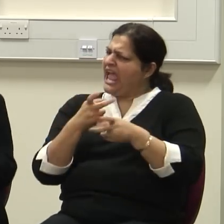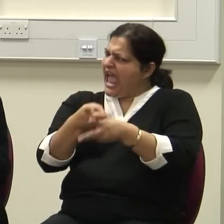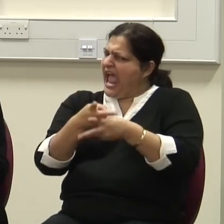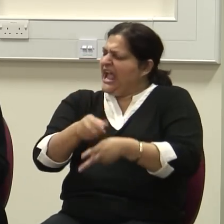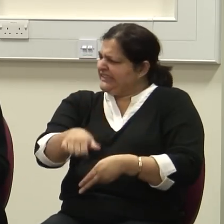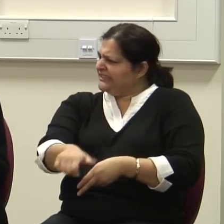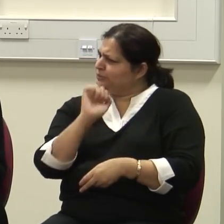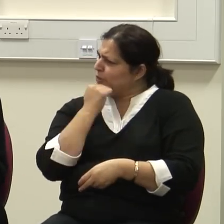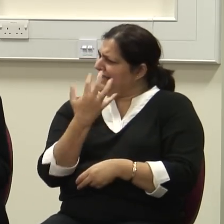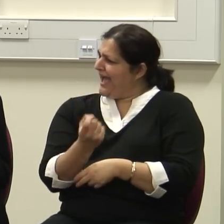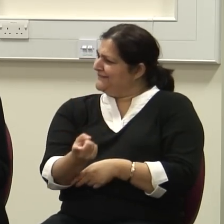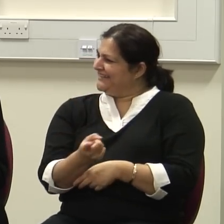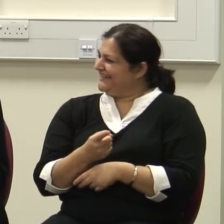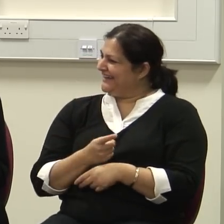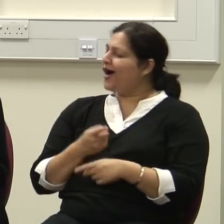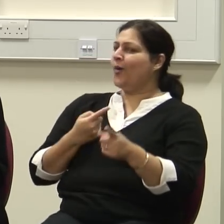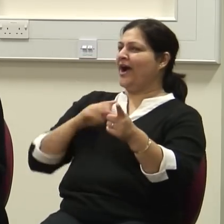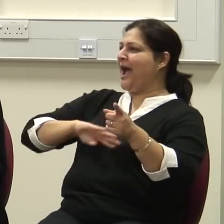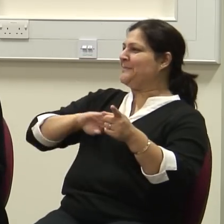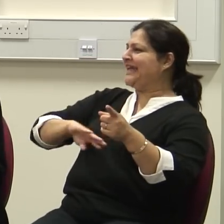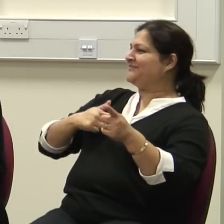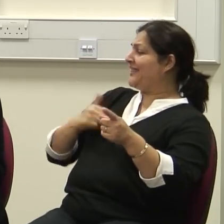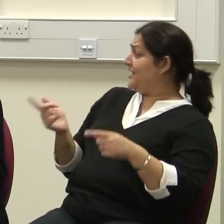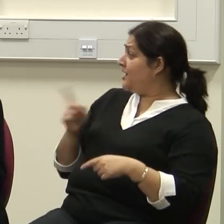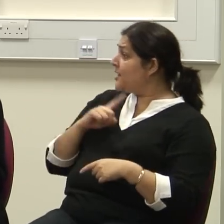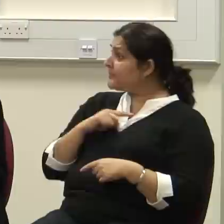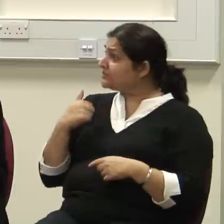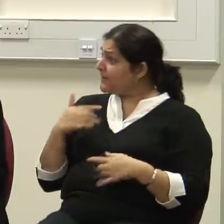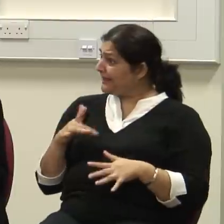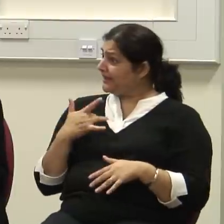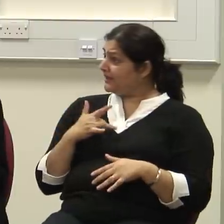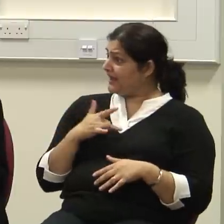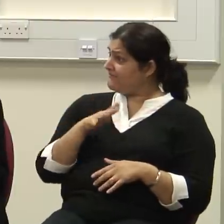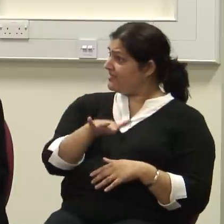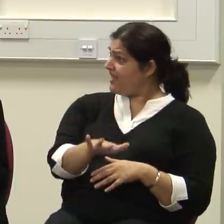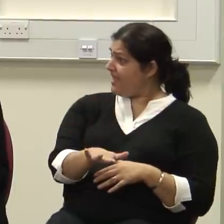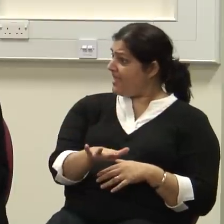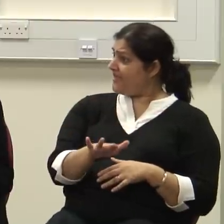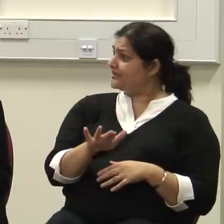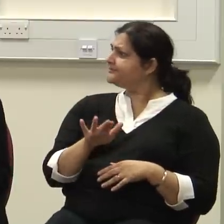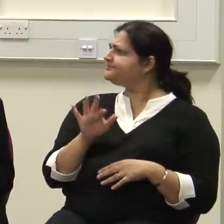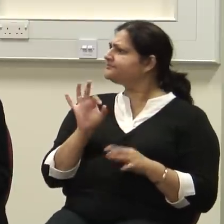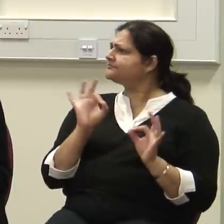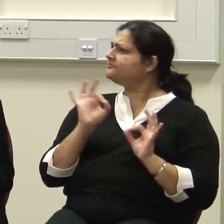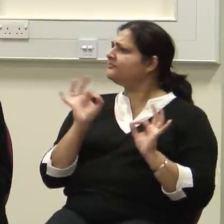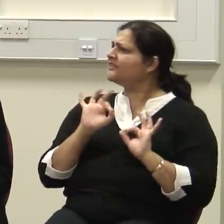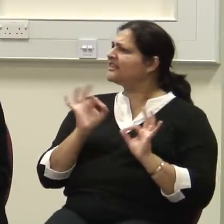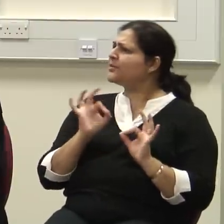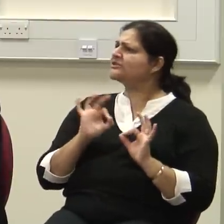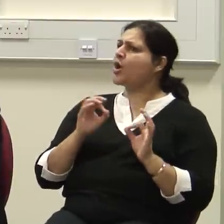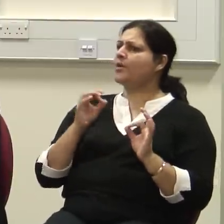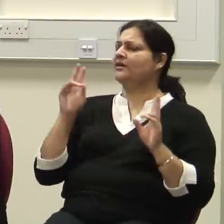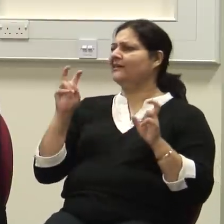Because look, look, I'm old enough. I lived through this. There was no such thing as Medicare, Medicaid. This